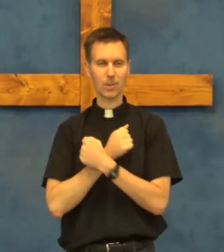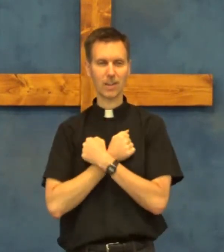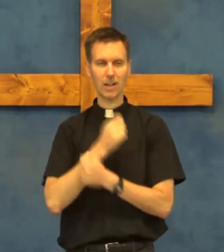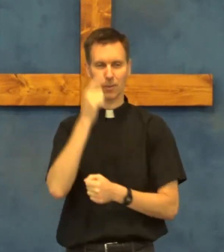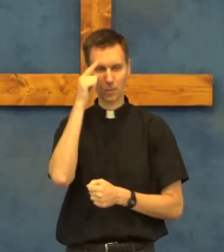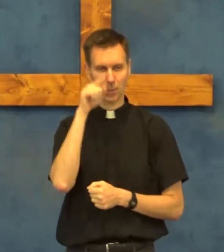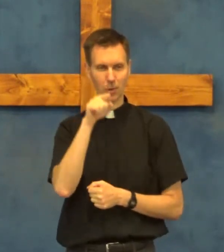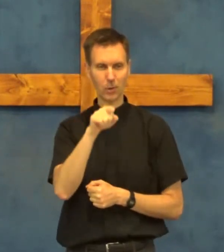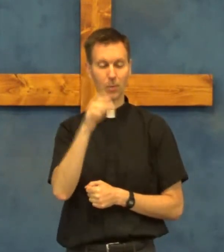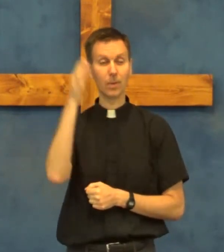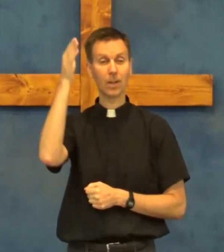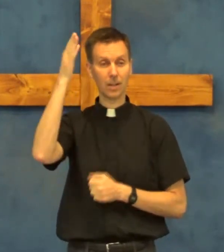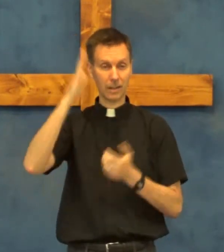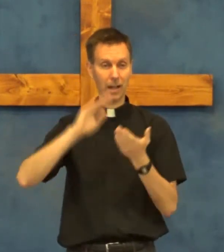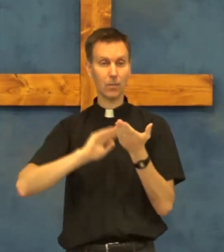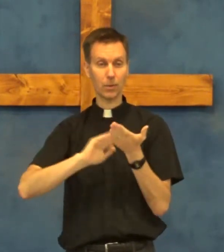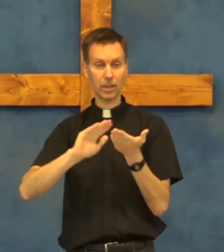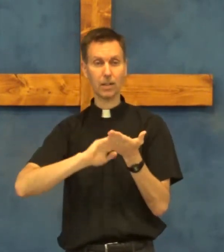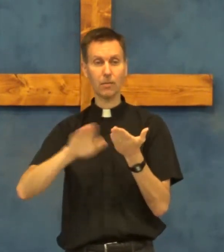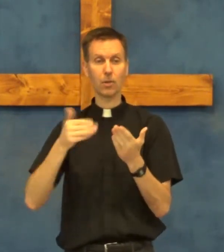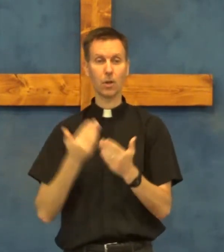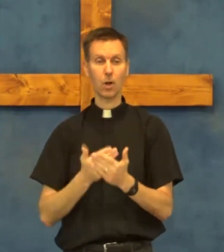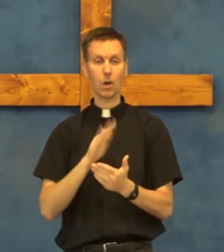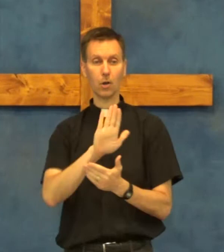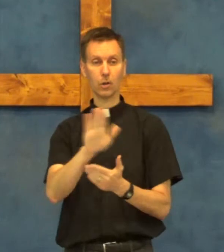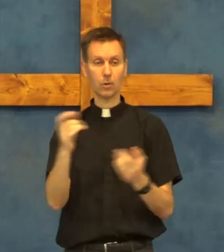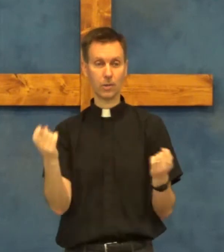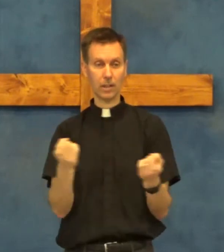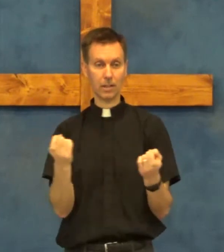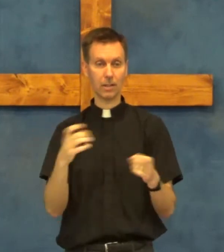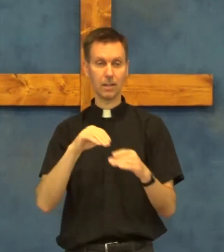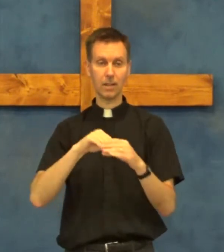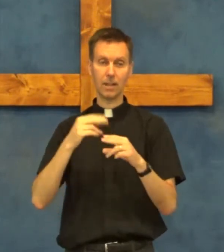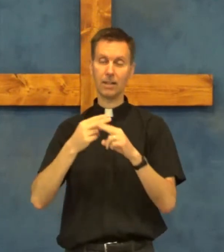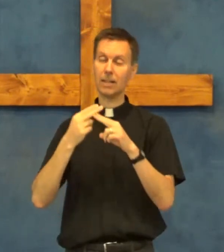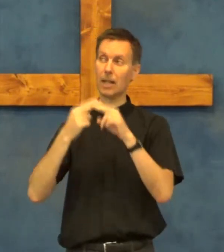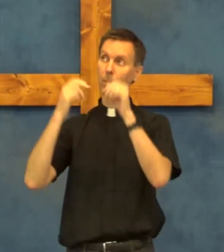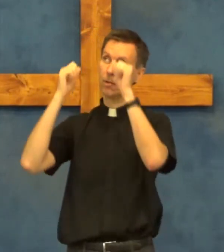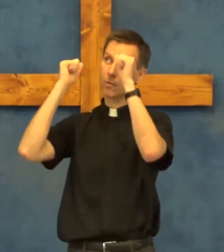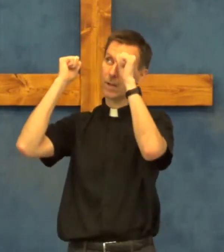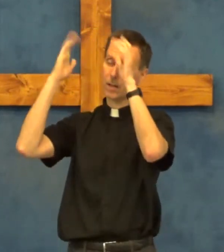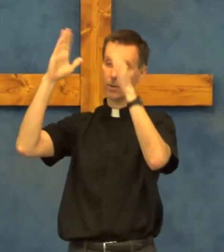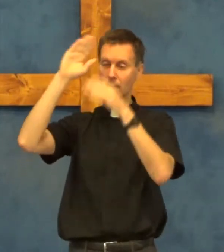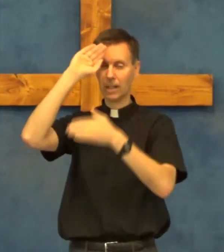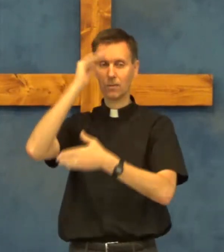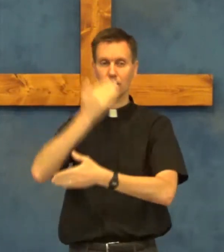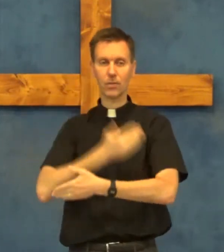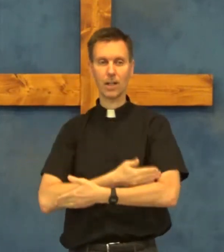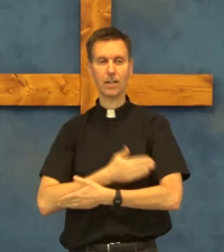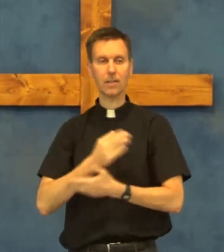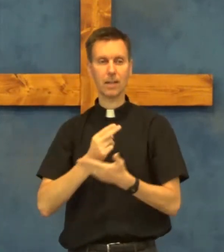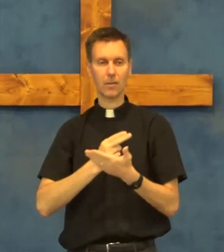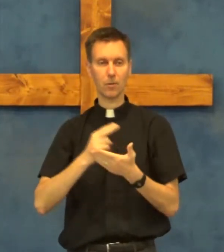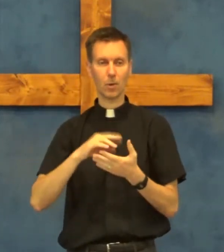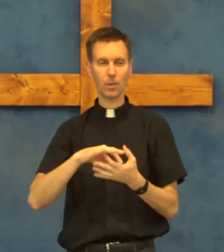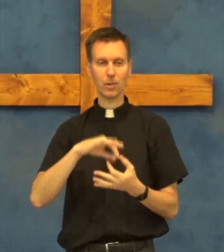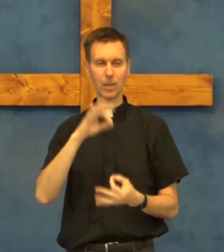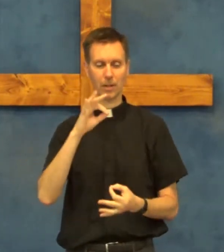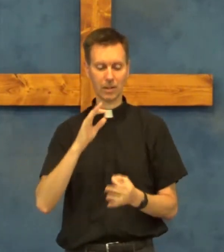love for you. God forgives all your sin. In the name of the Father, and of the Son, and of the Holy Spirit.